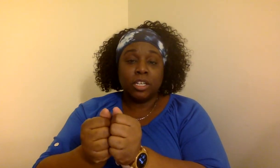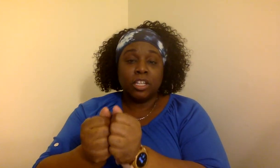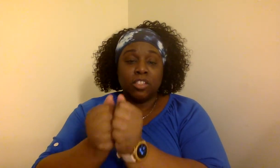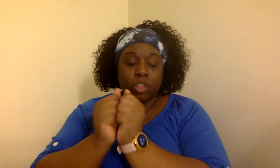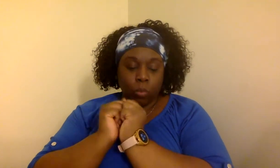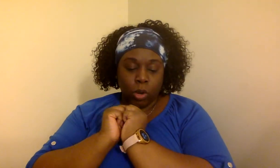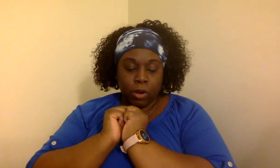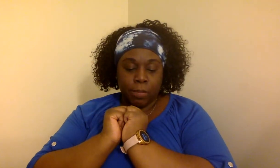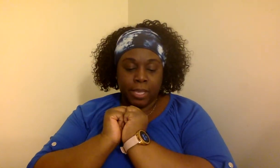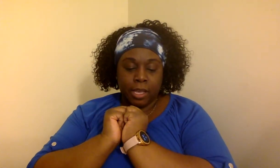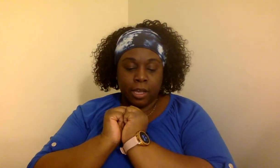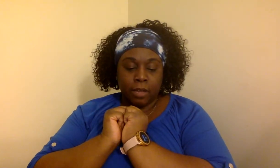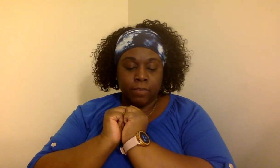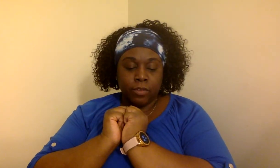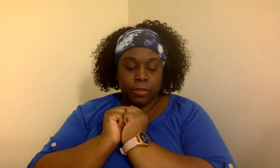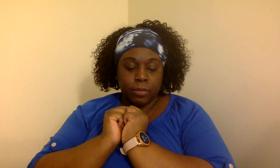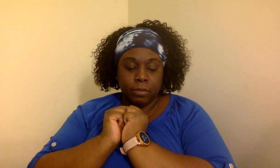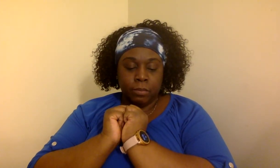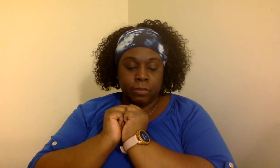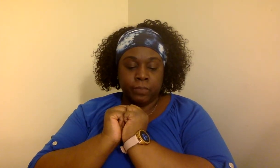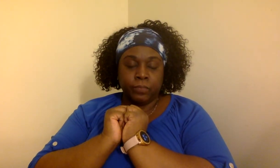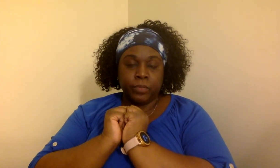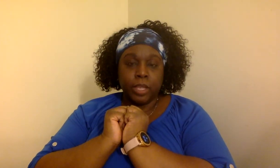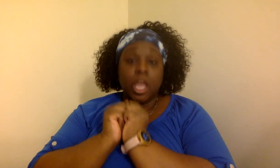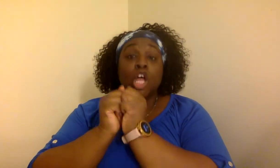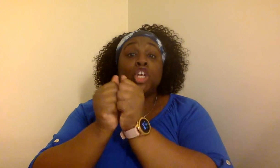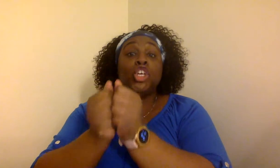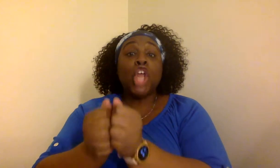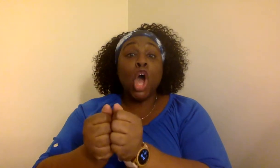The word becomes dome.